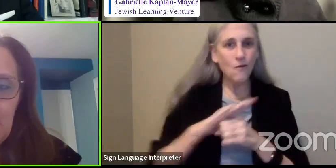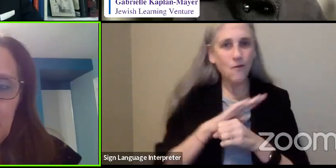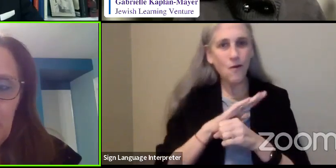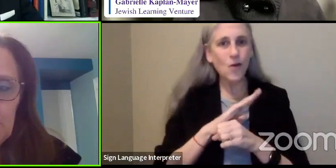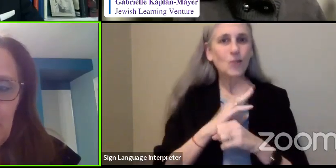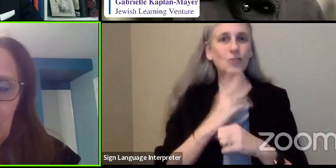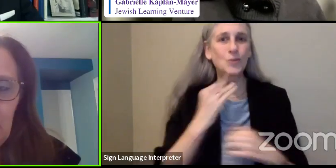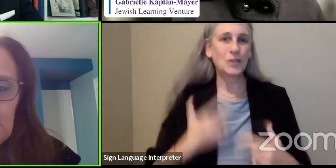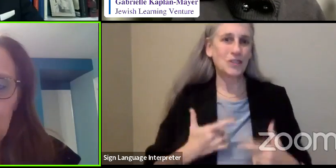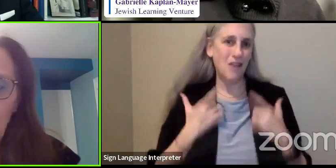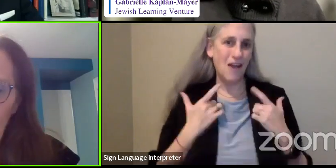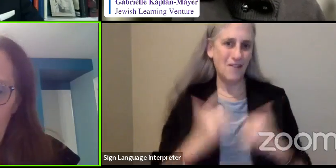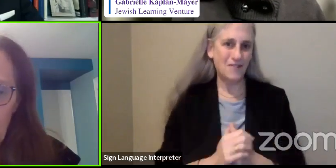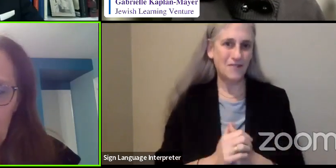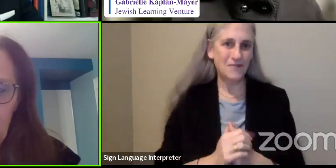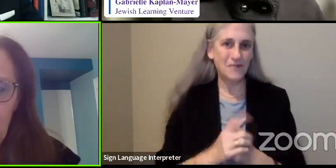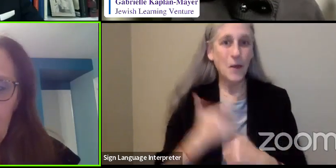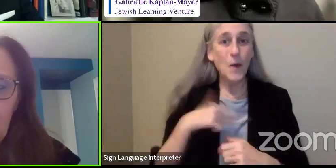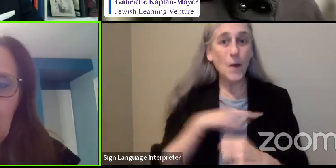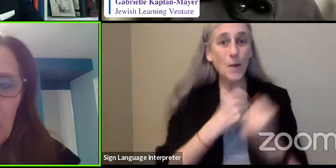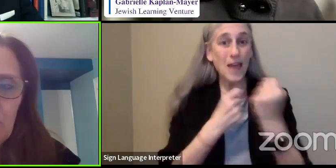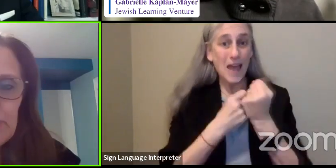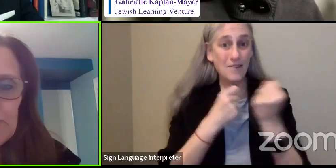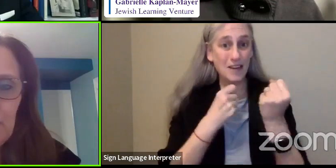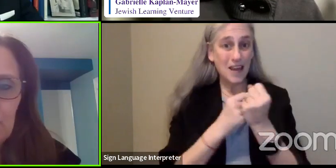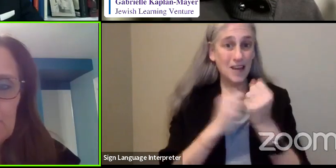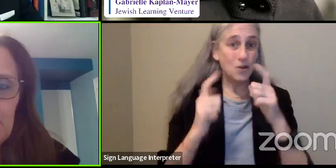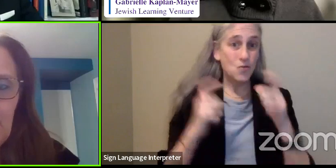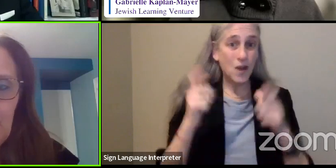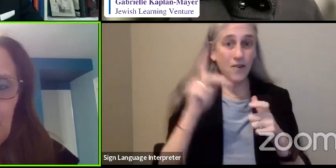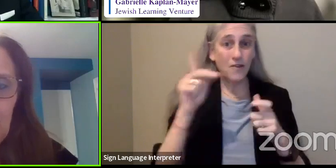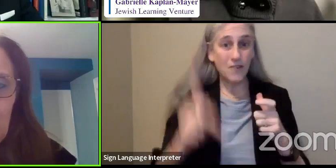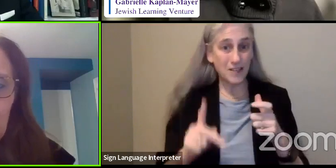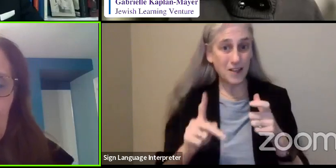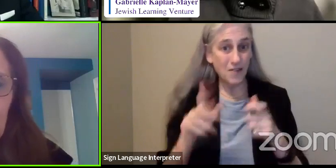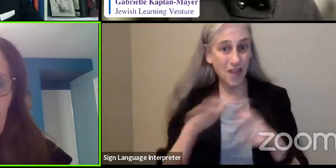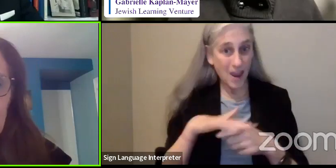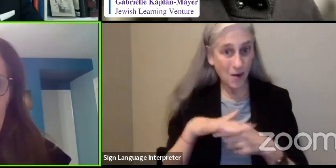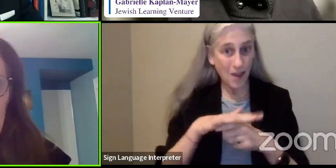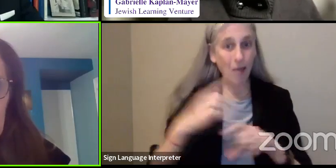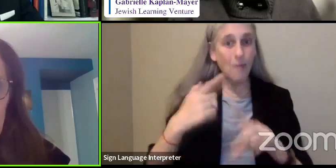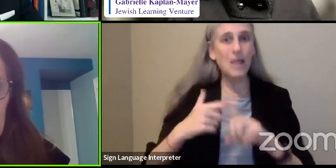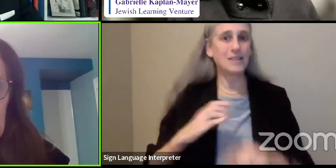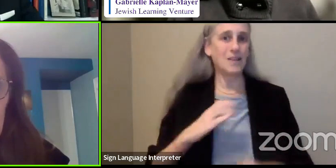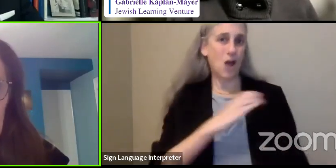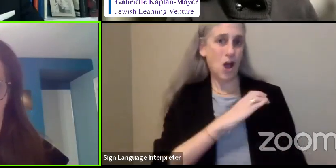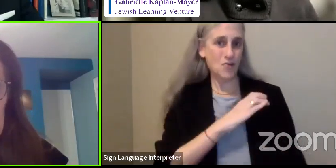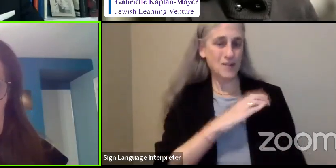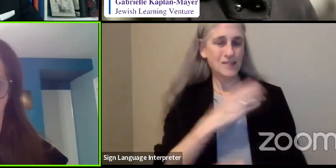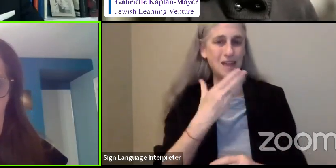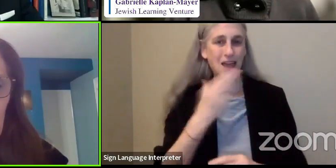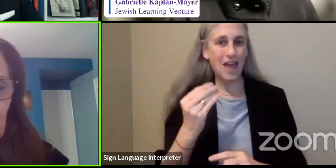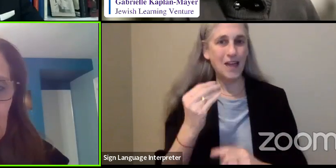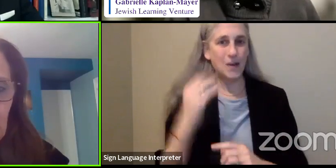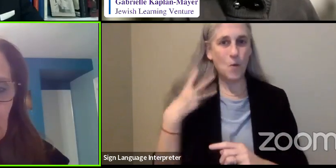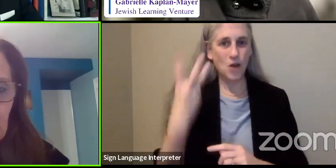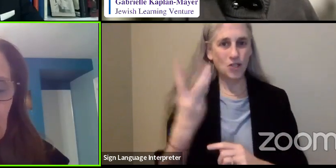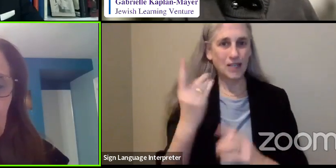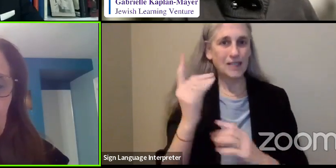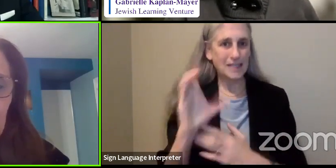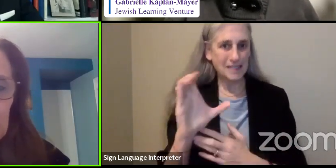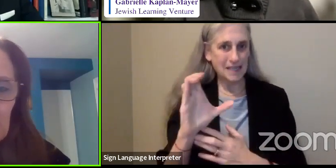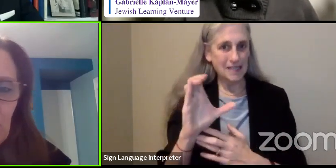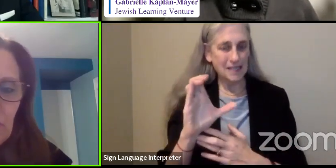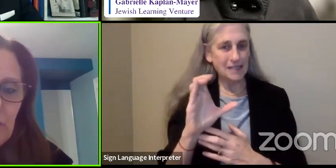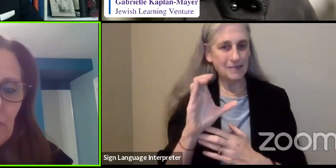JCRC educates and advocates in Greater Philadelphia, in Congress, and our state capital on behalf of Jewish interests and issues throughout our region,